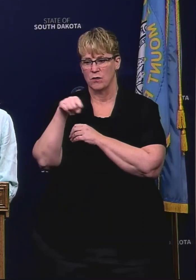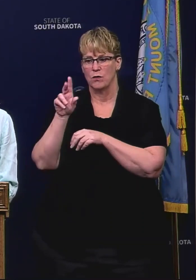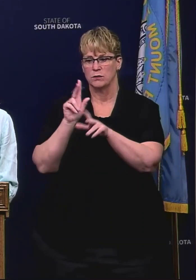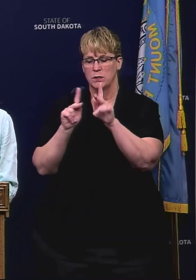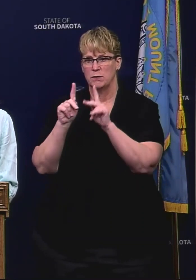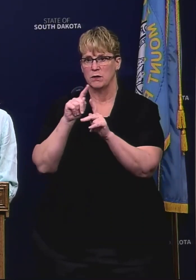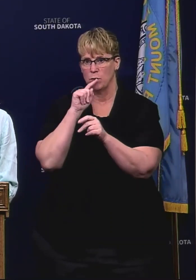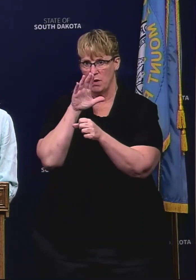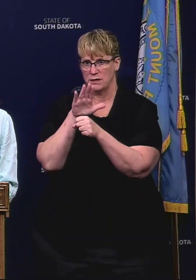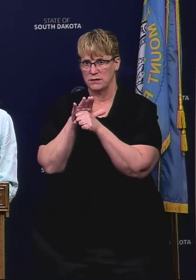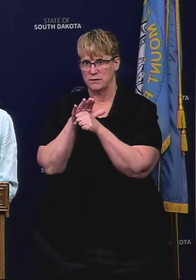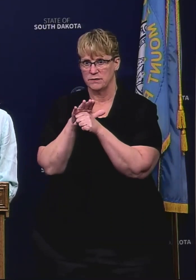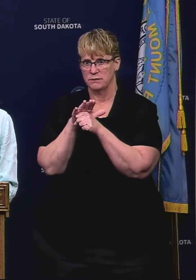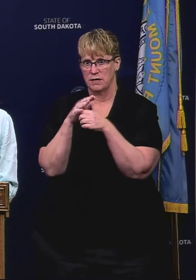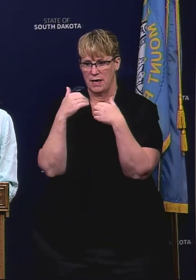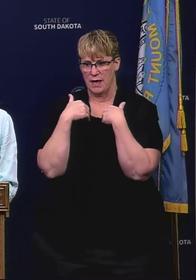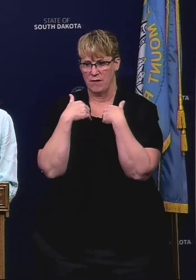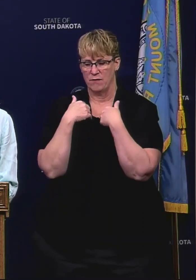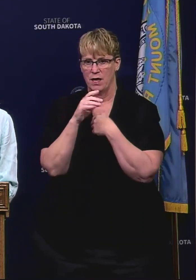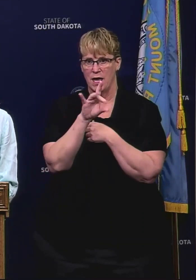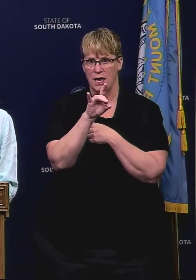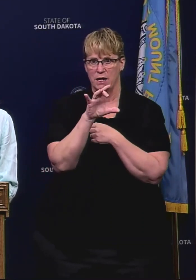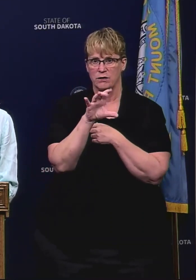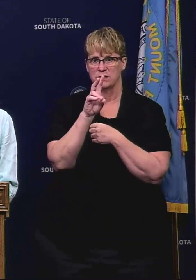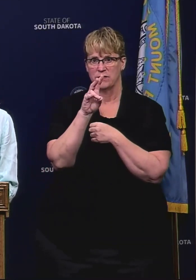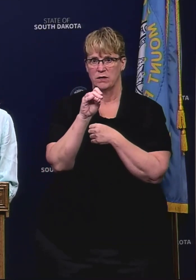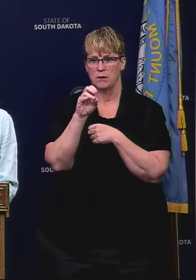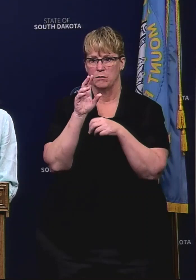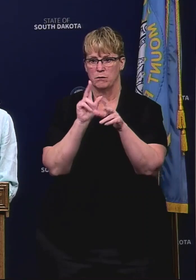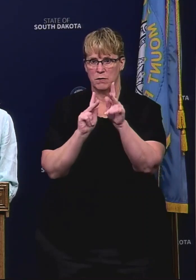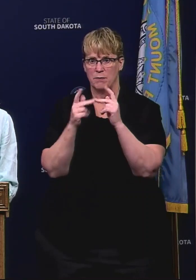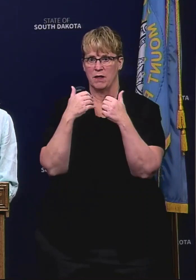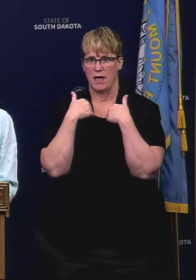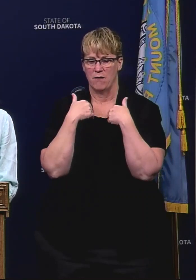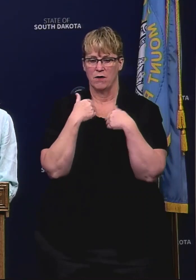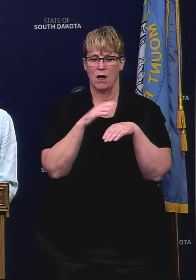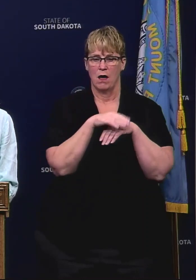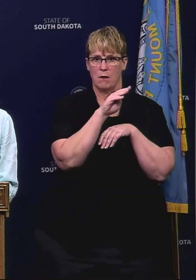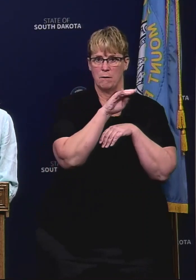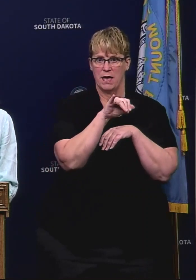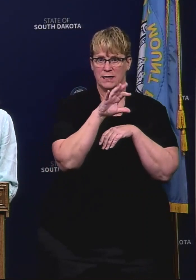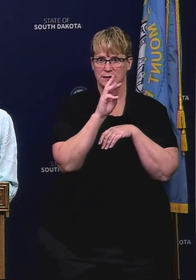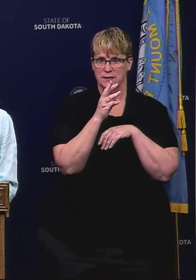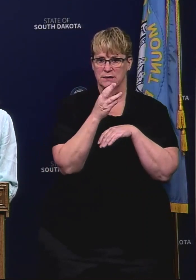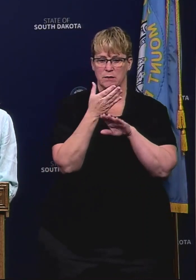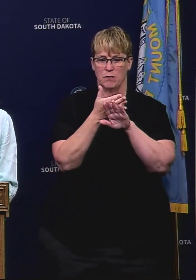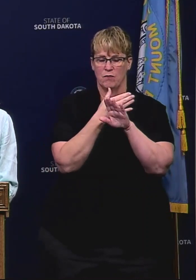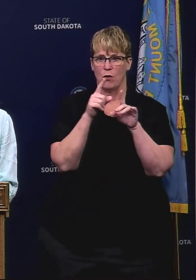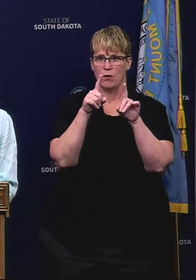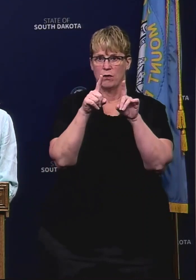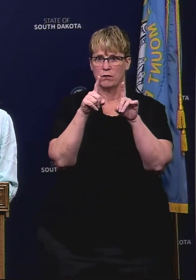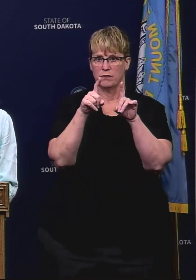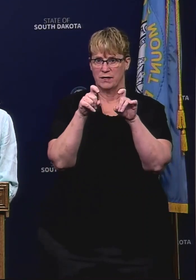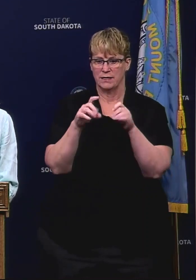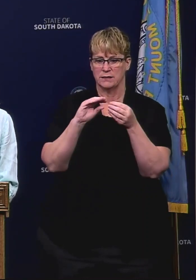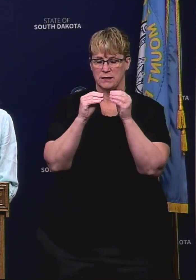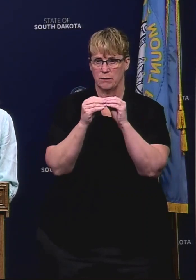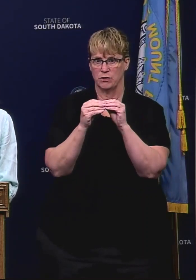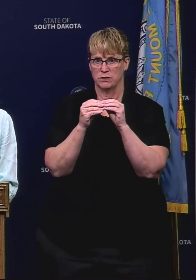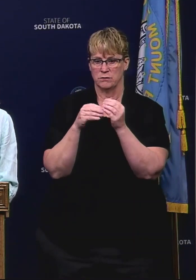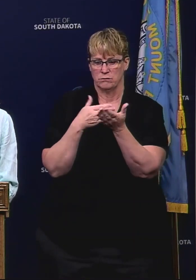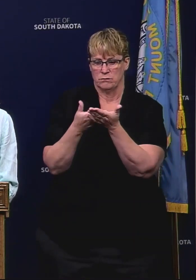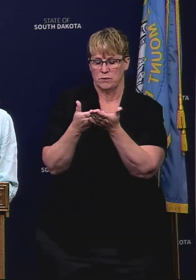were positive or approximately 870 people. On May 6th, before the testing numbers started to come in